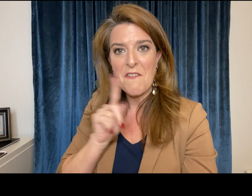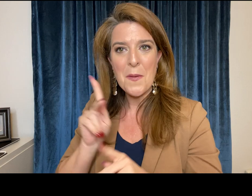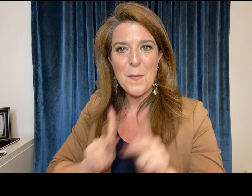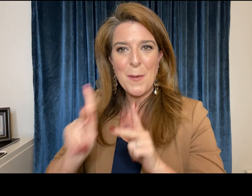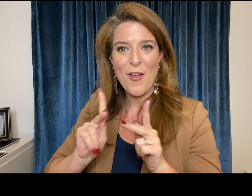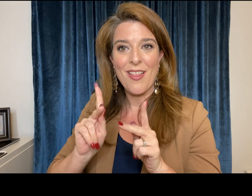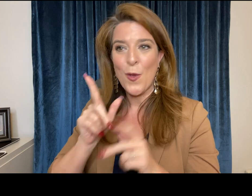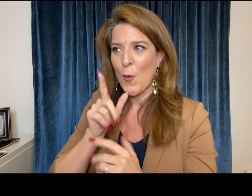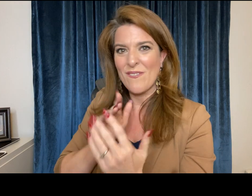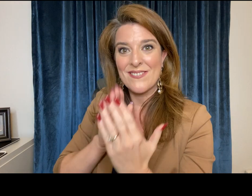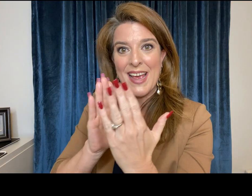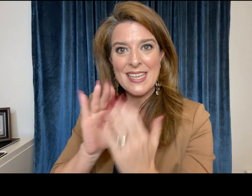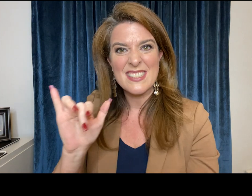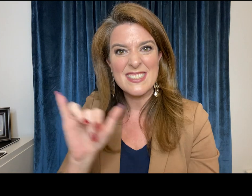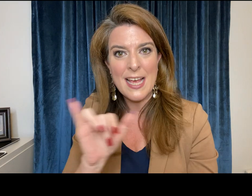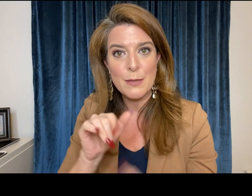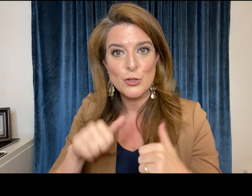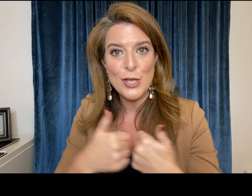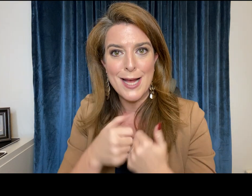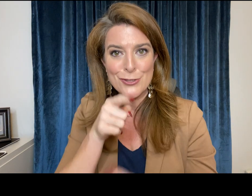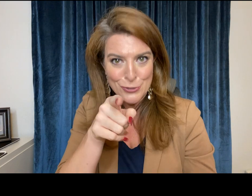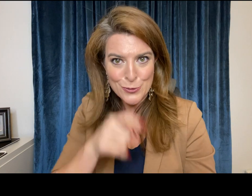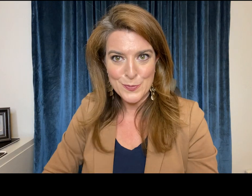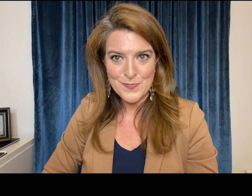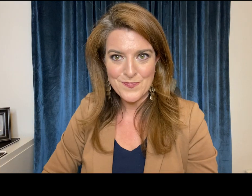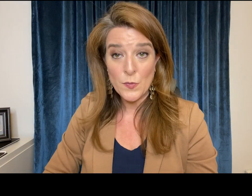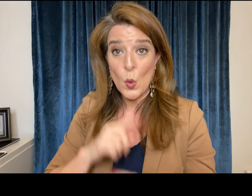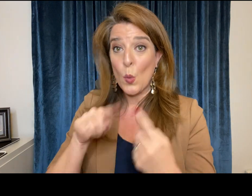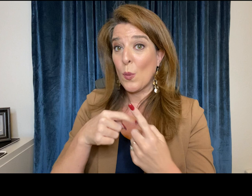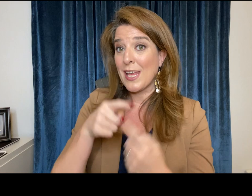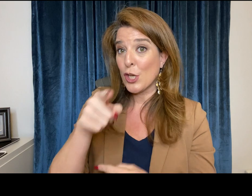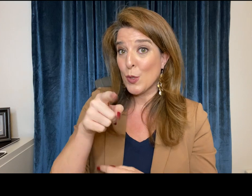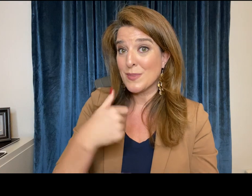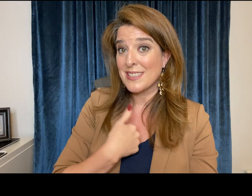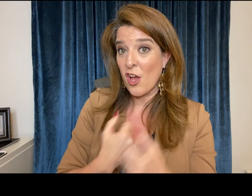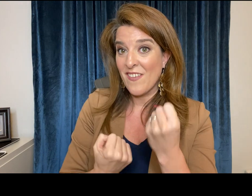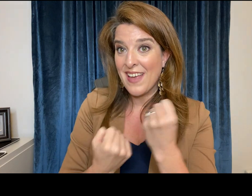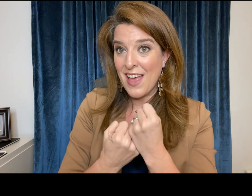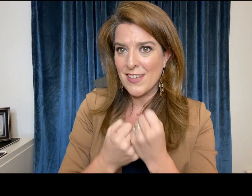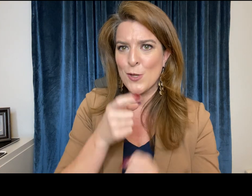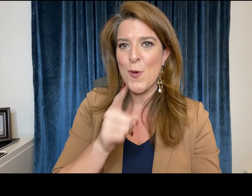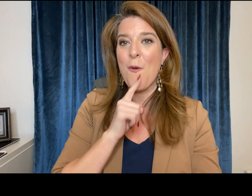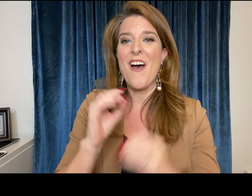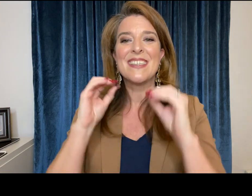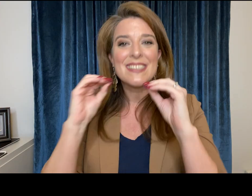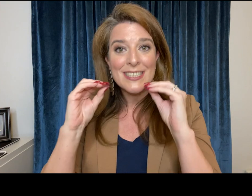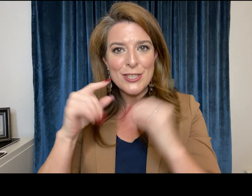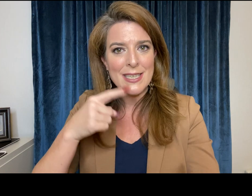help other deaf individuals who are facing similar challenges as you when you self-advocate